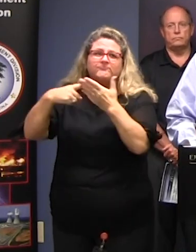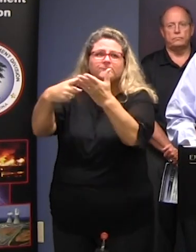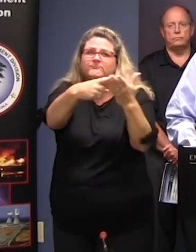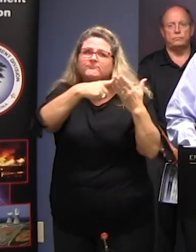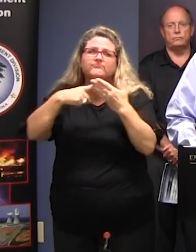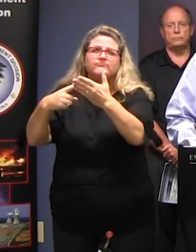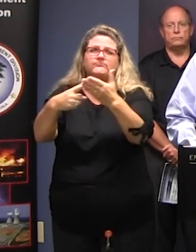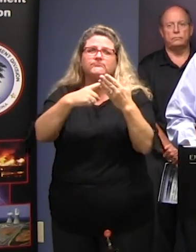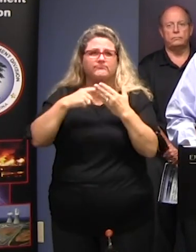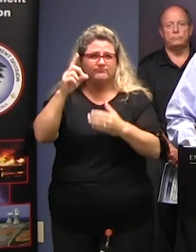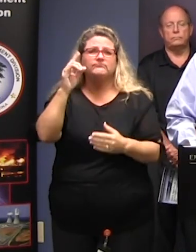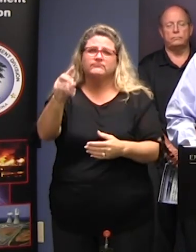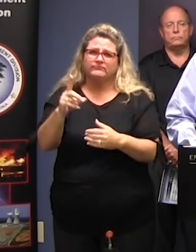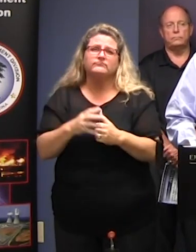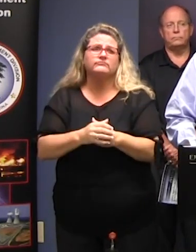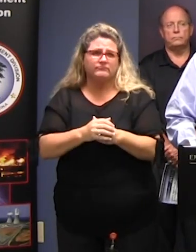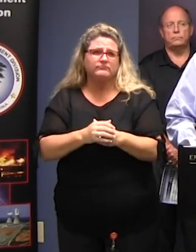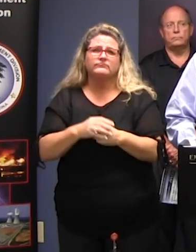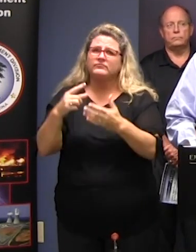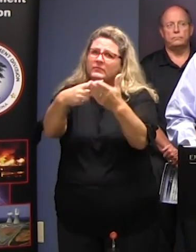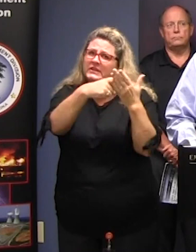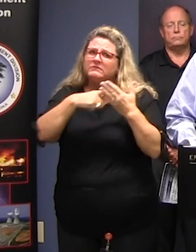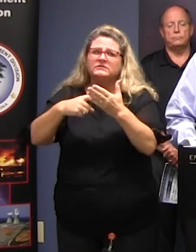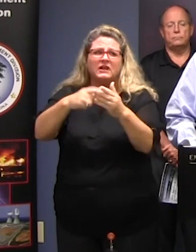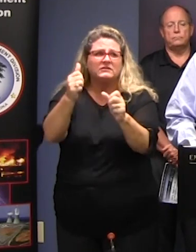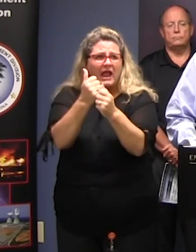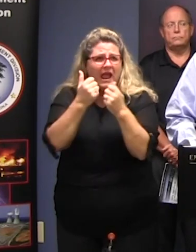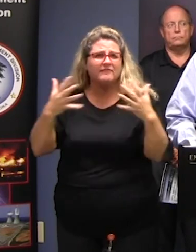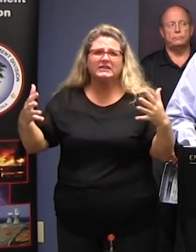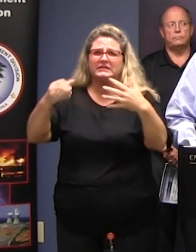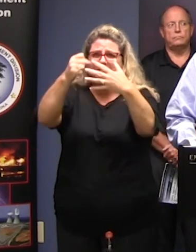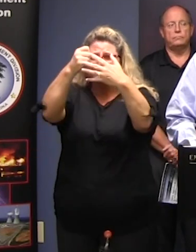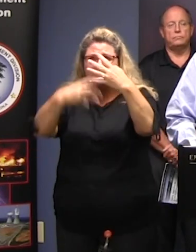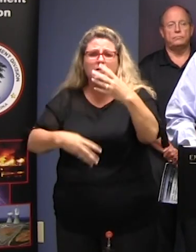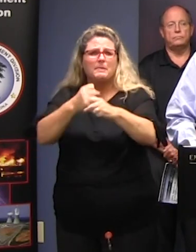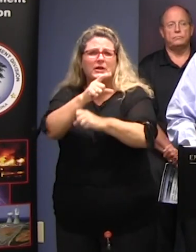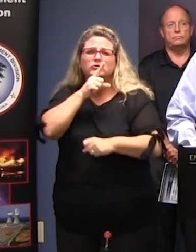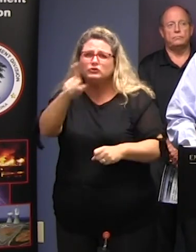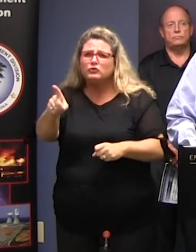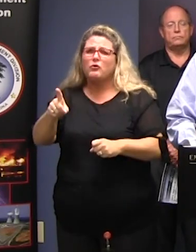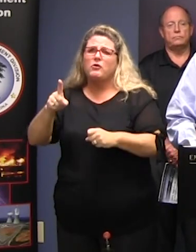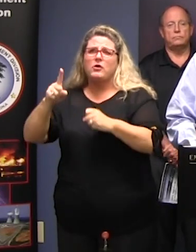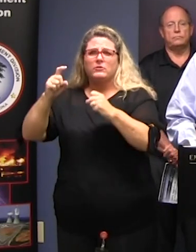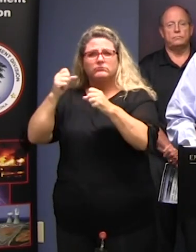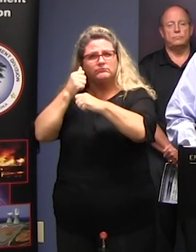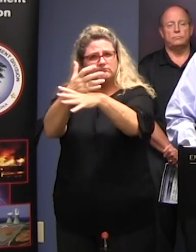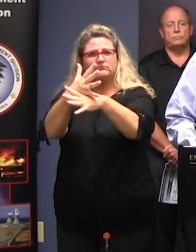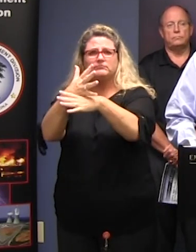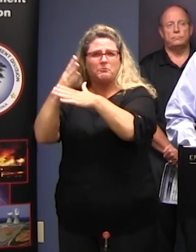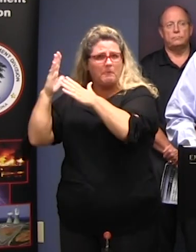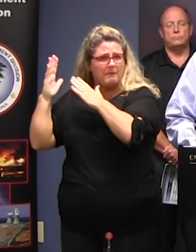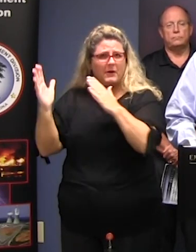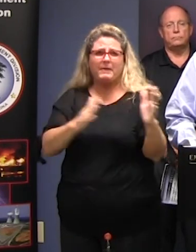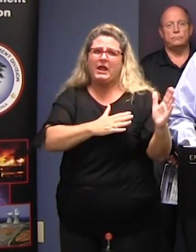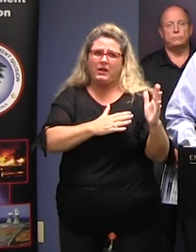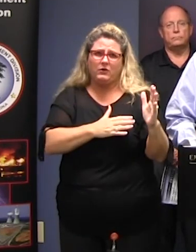room there To discuss all aspects to be sure that we are prepared so the the government